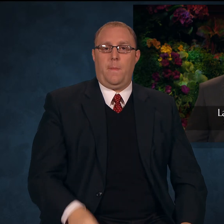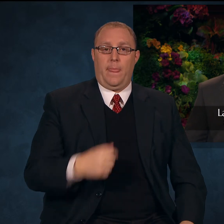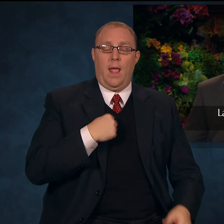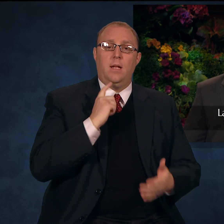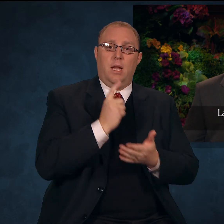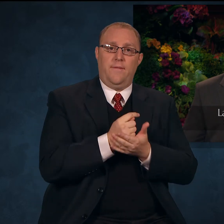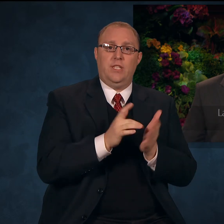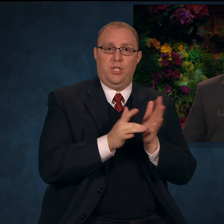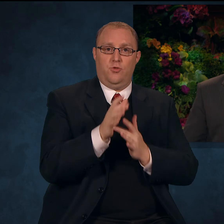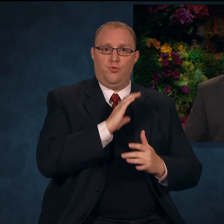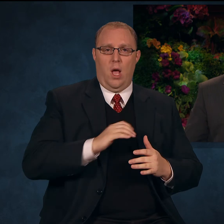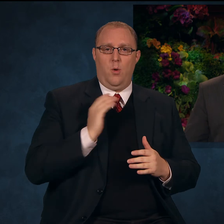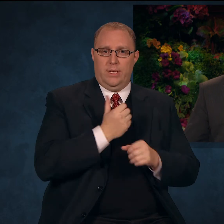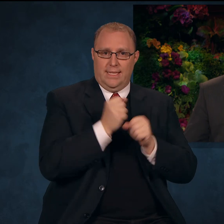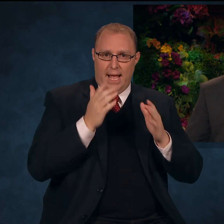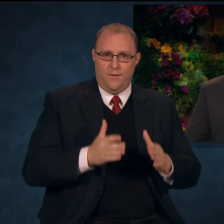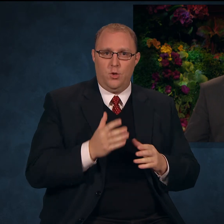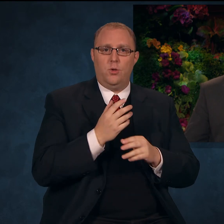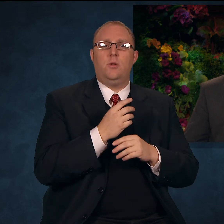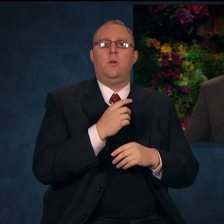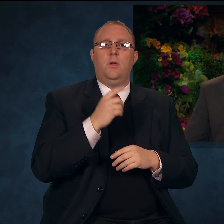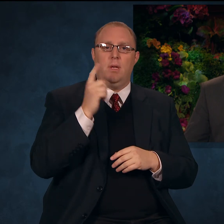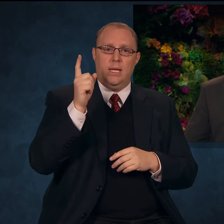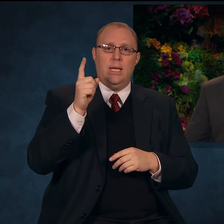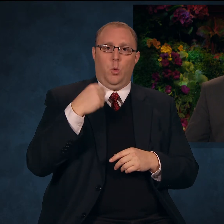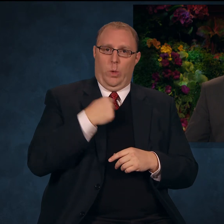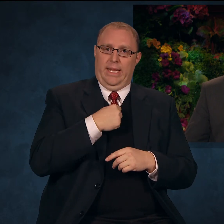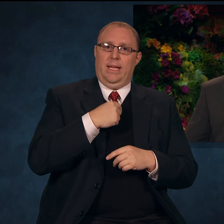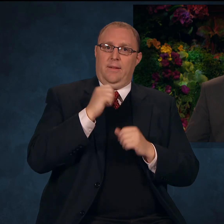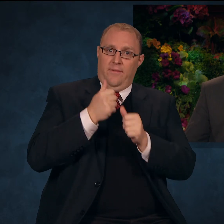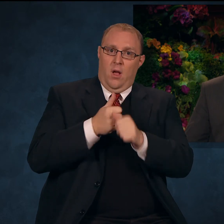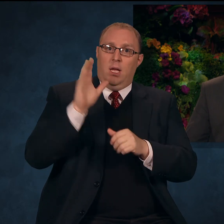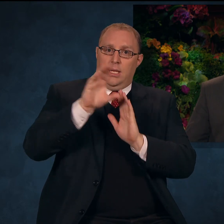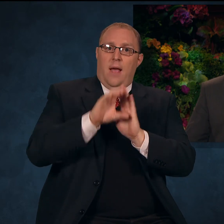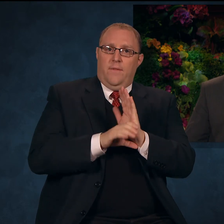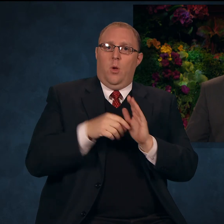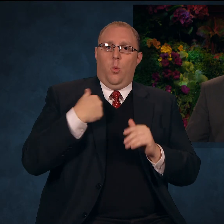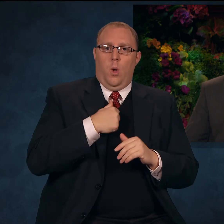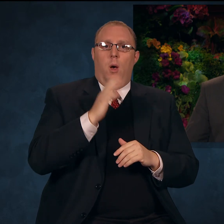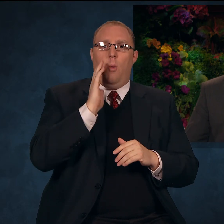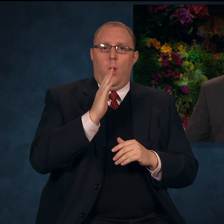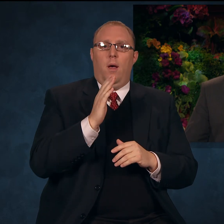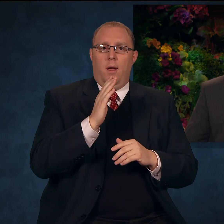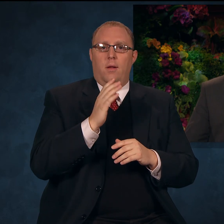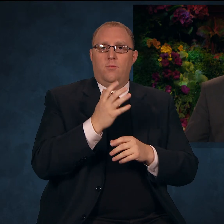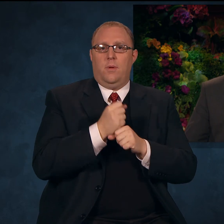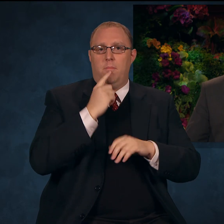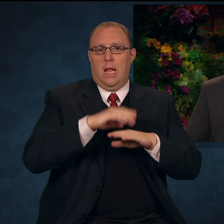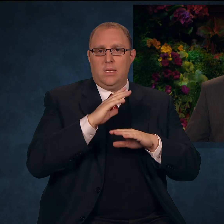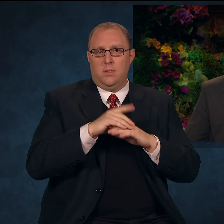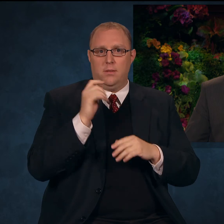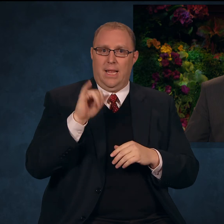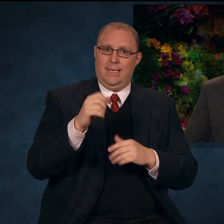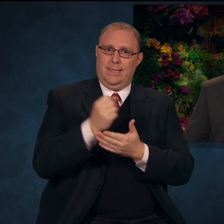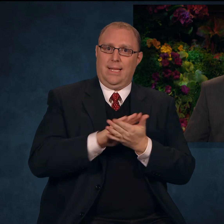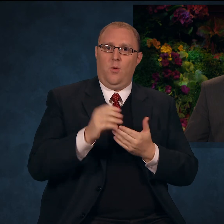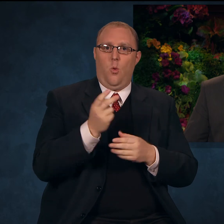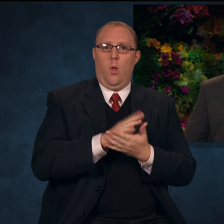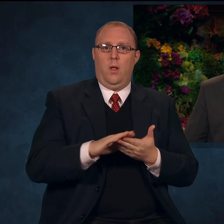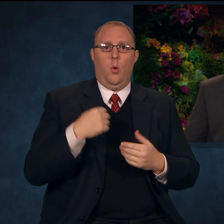that the covenants we make with Him are sacred and holy. We must never trifle with sacred things.